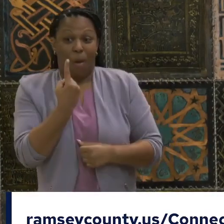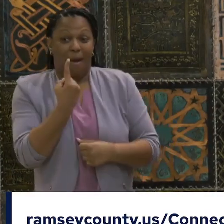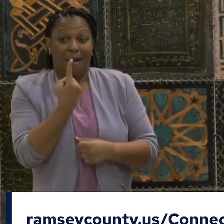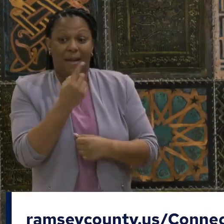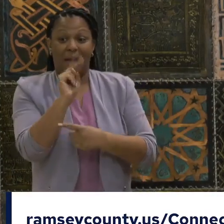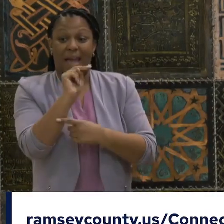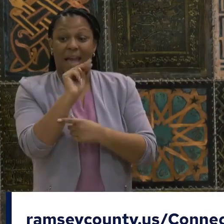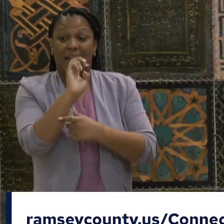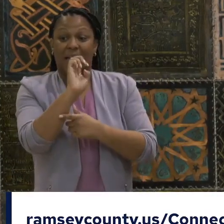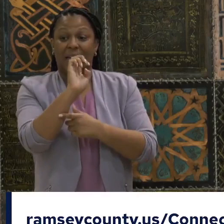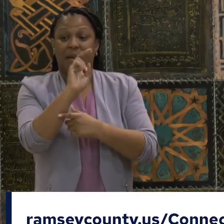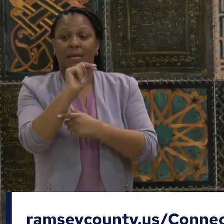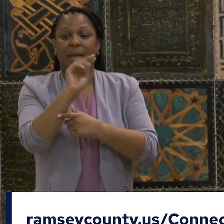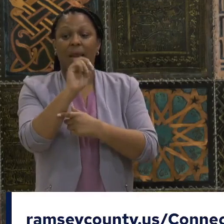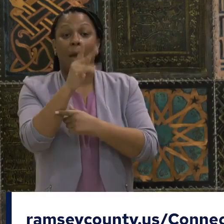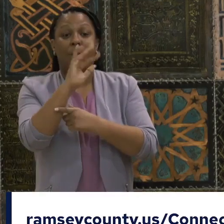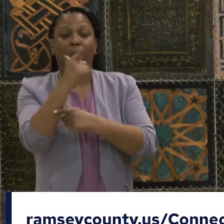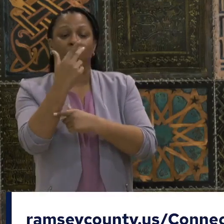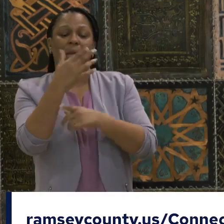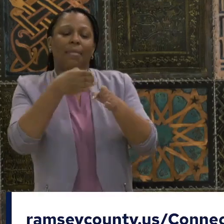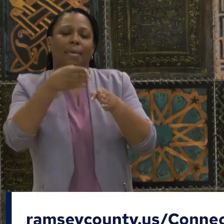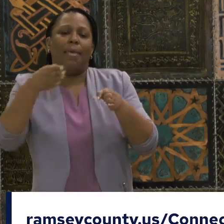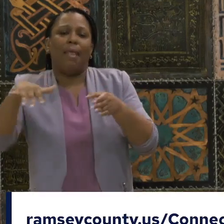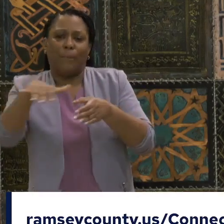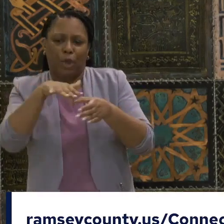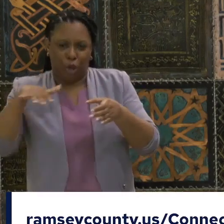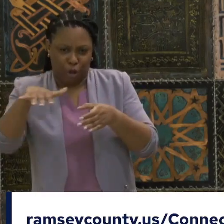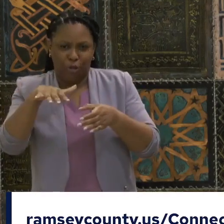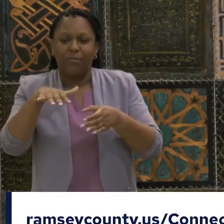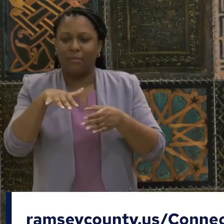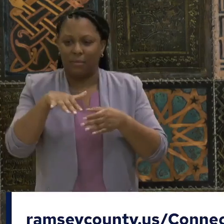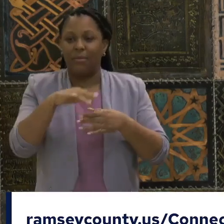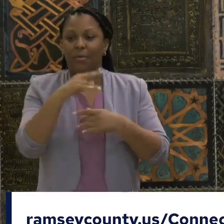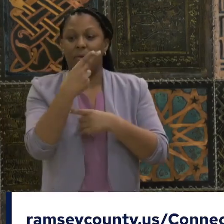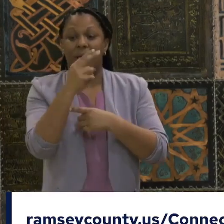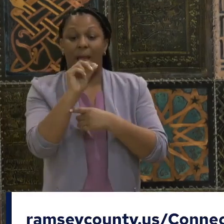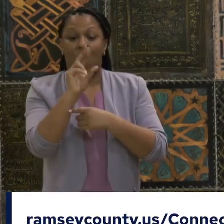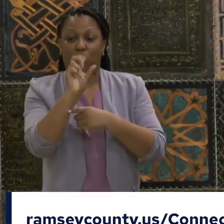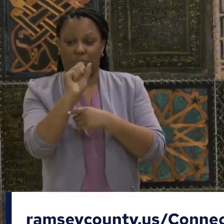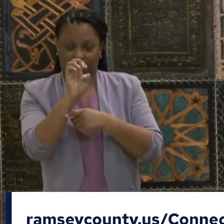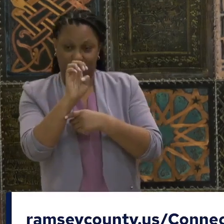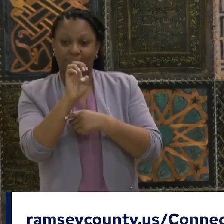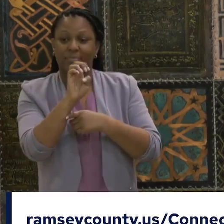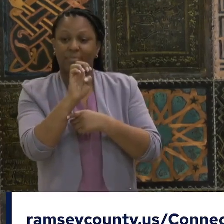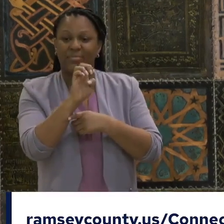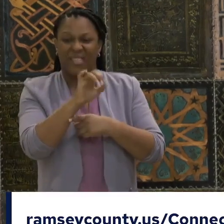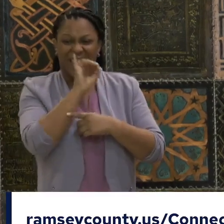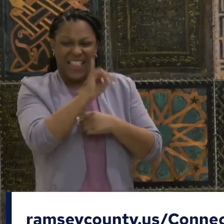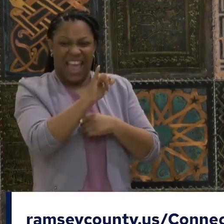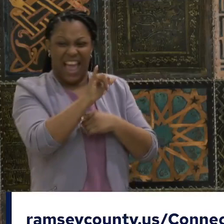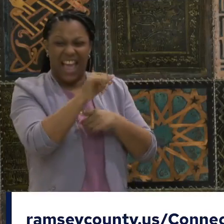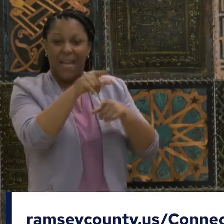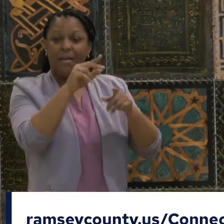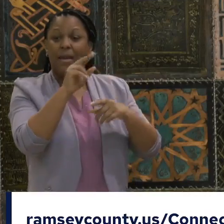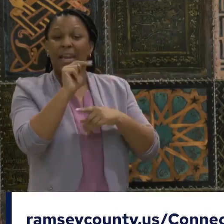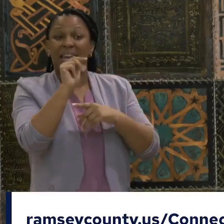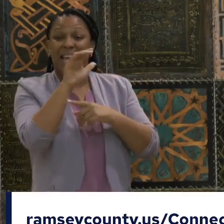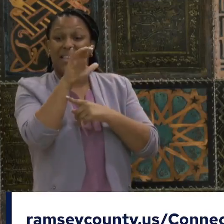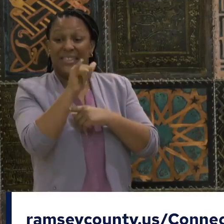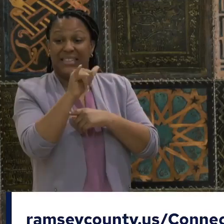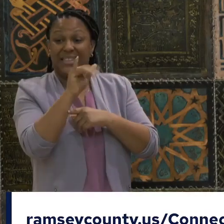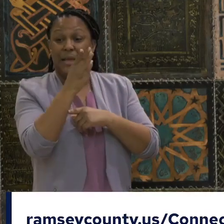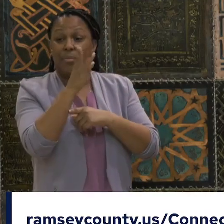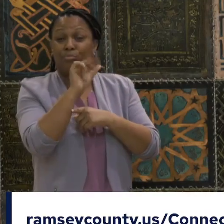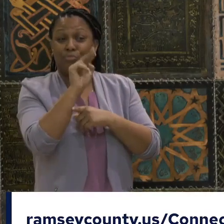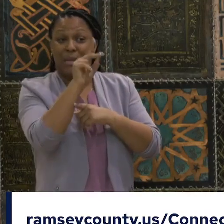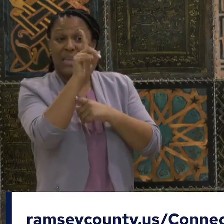You know, I think about great leaders that invest in people and Nancy Brady gave me my very first civilian job when